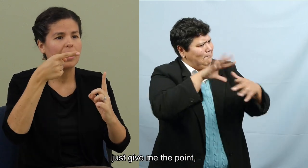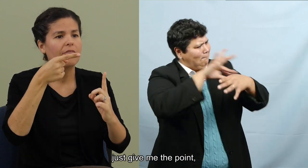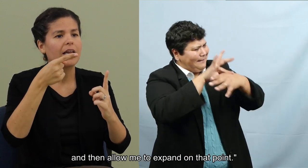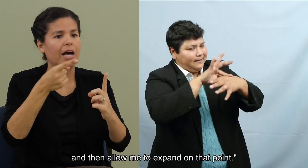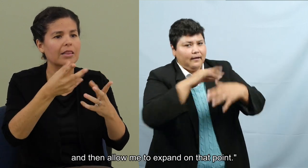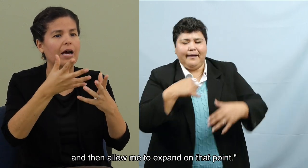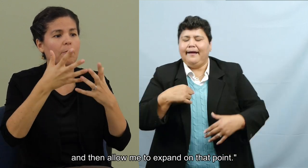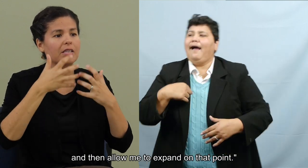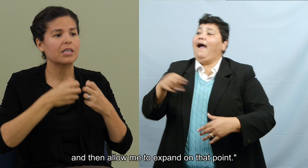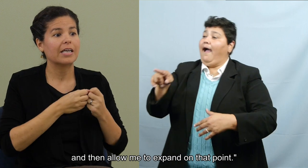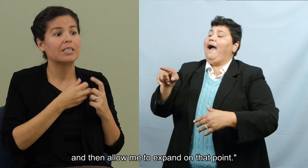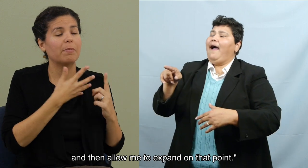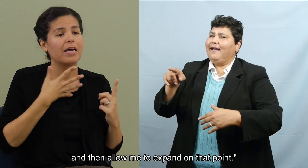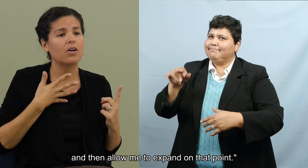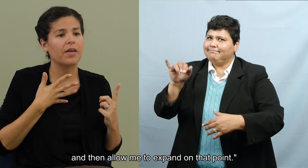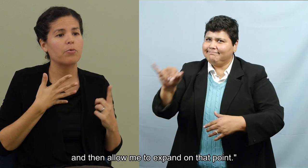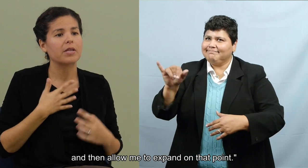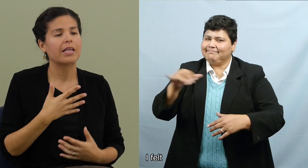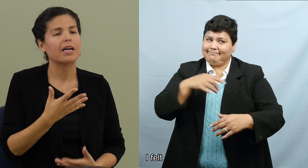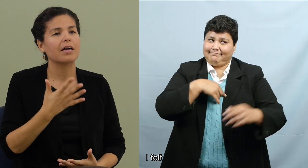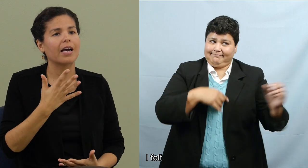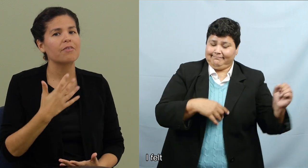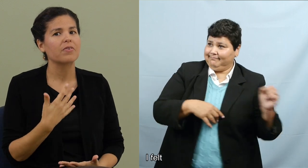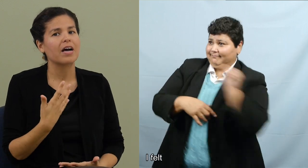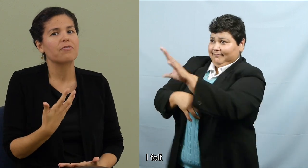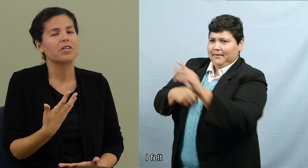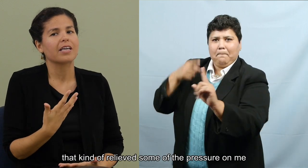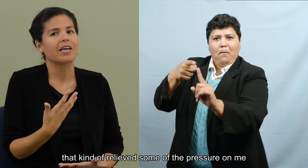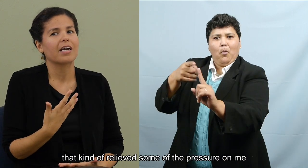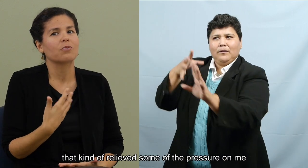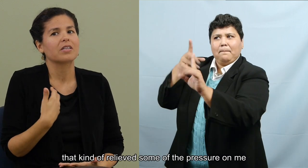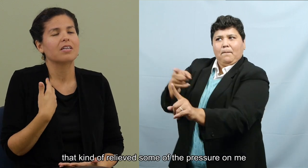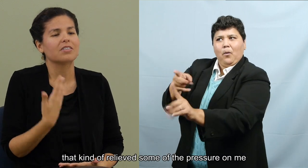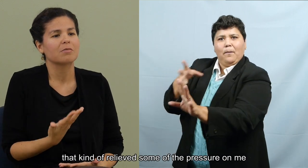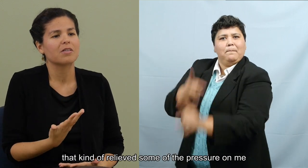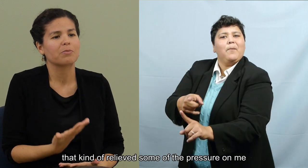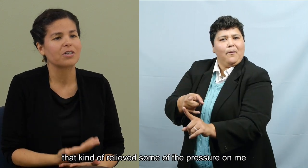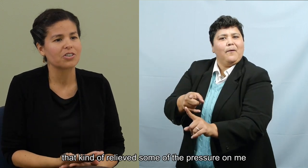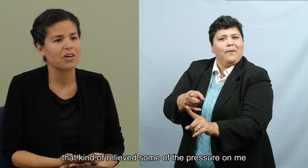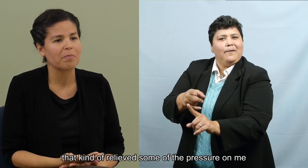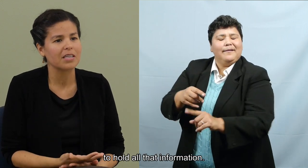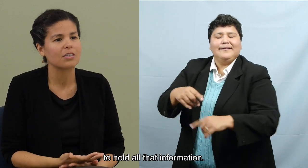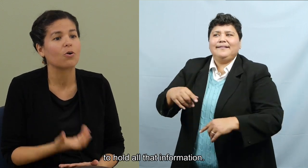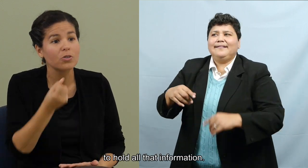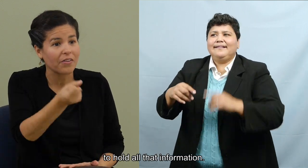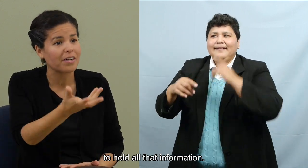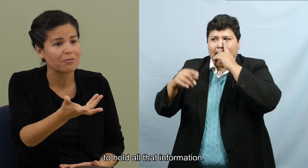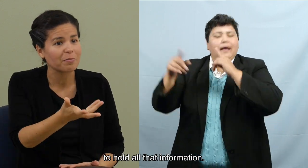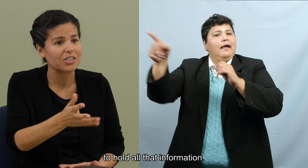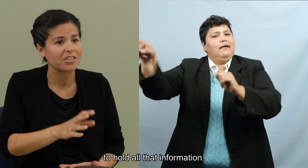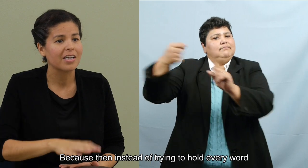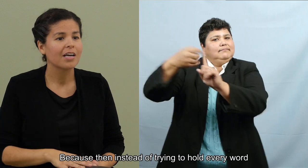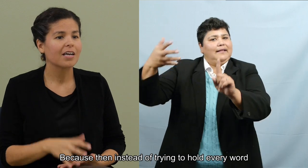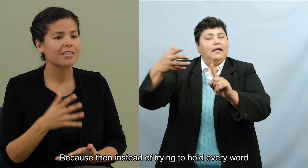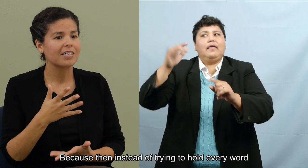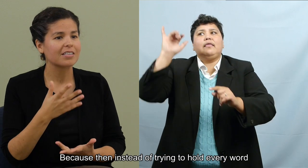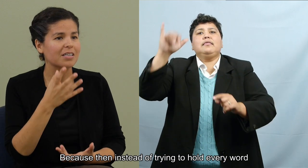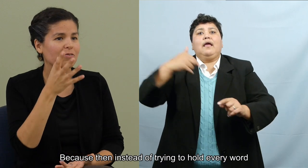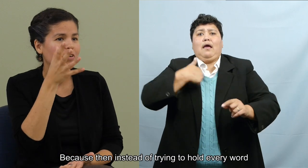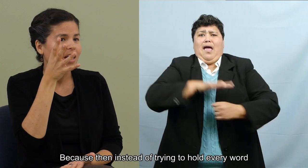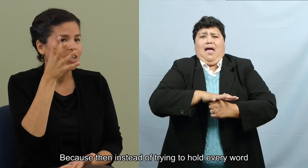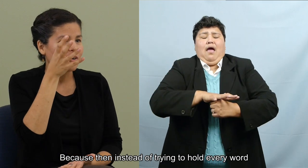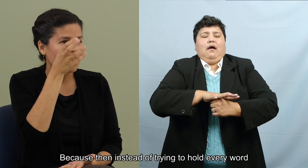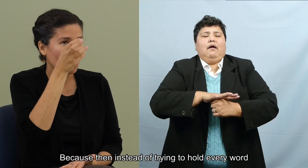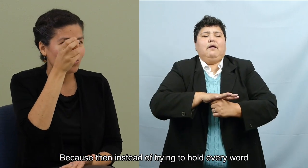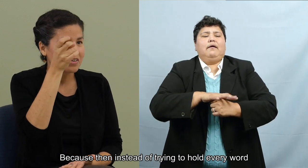point and then allow me to expand on that point. That, I felt like it kind of relieved some of the pressure on me to hold all that information because then